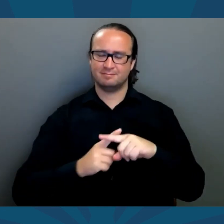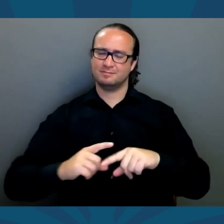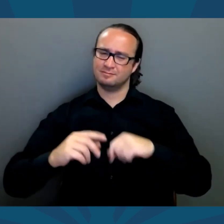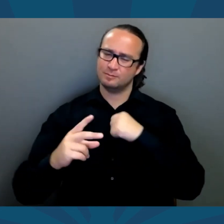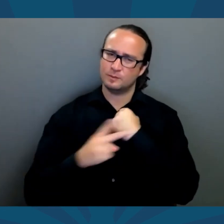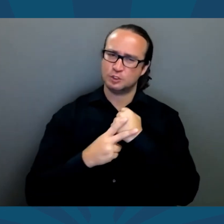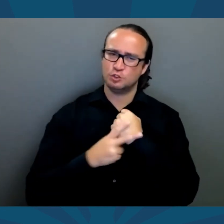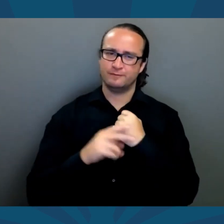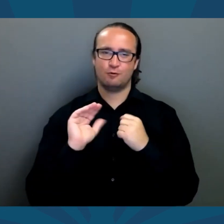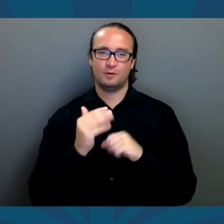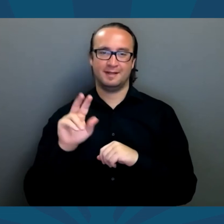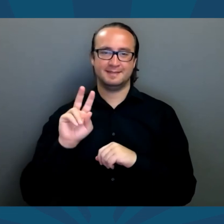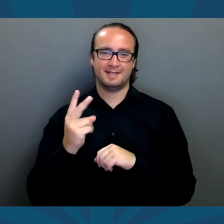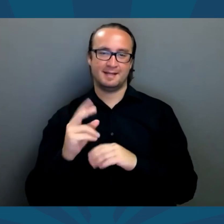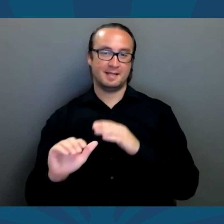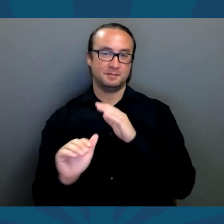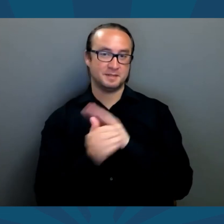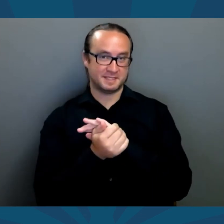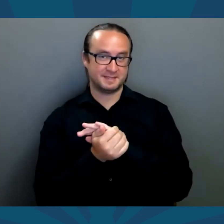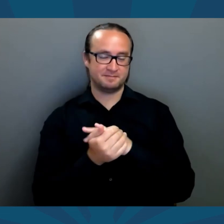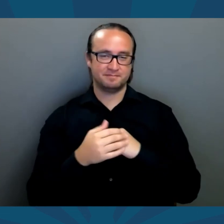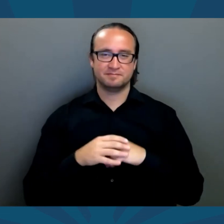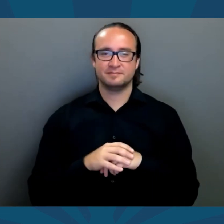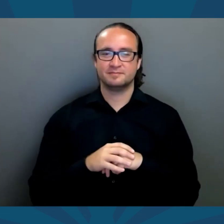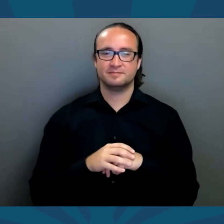and preserving our Second Amendment.